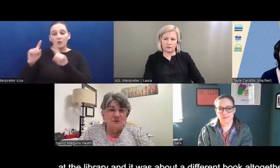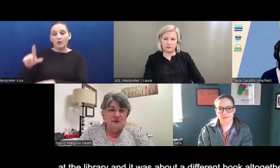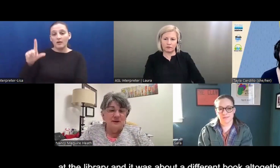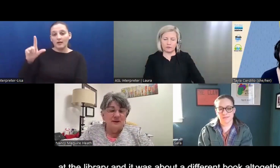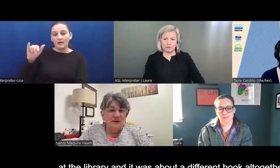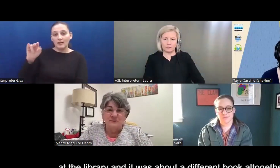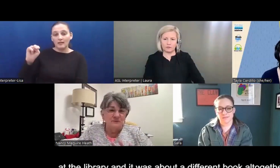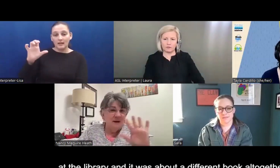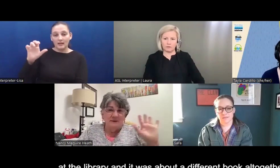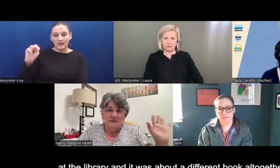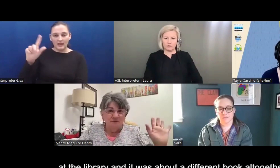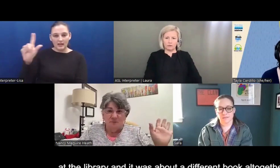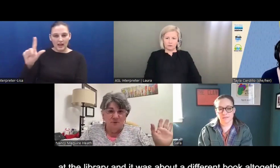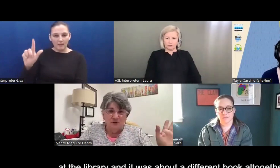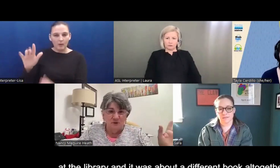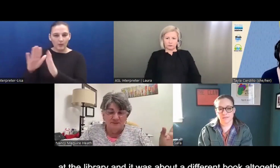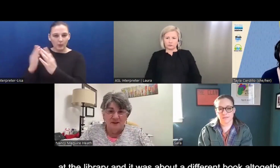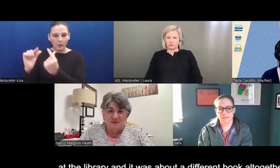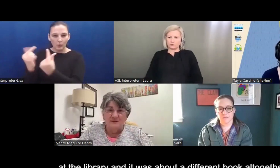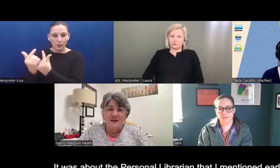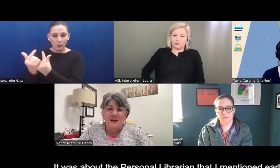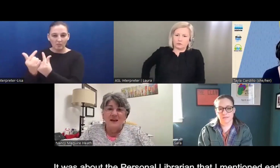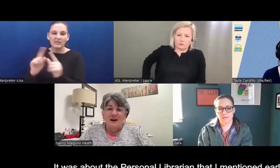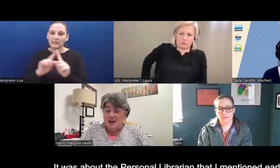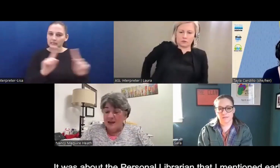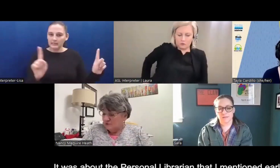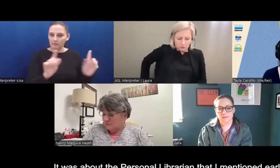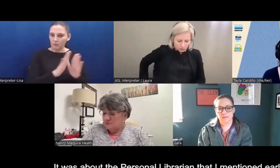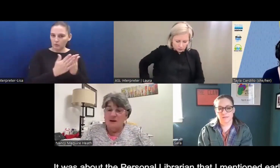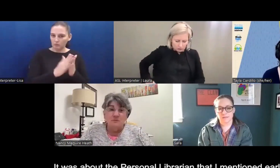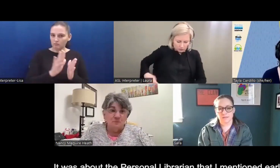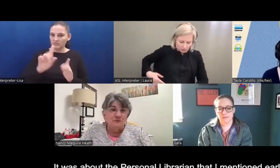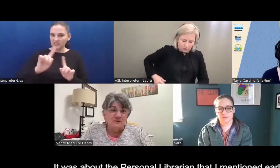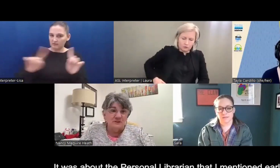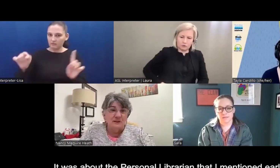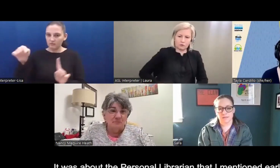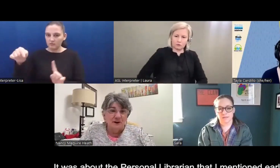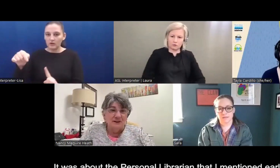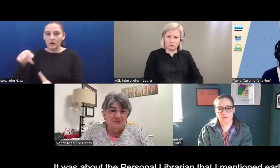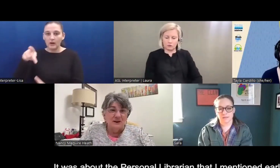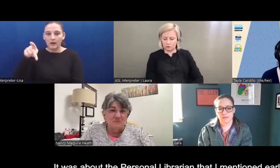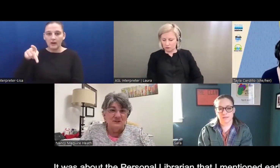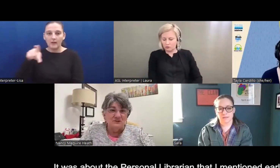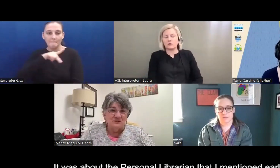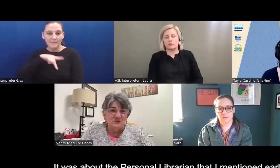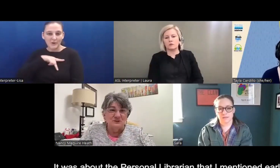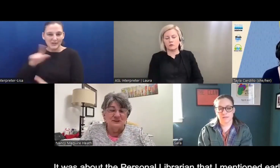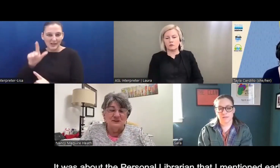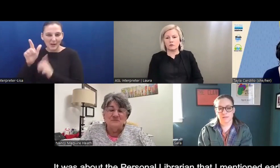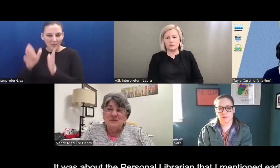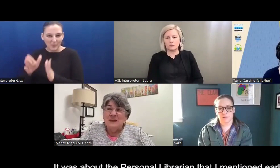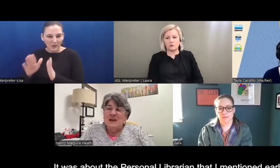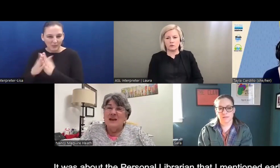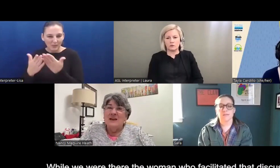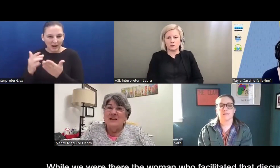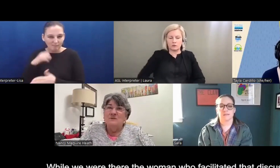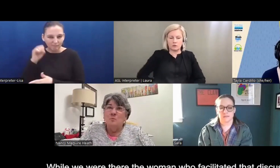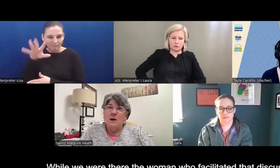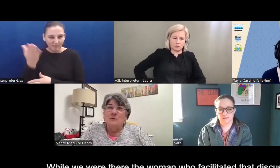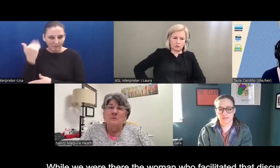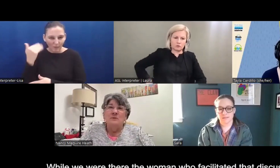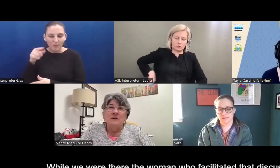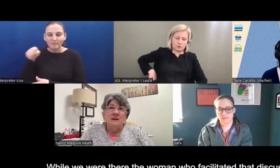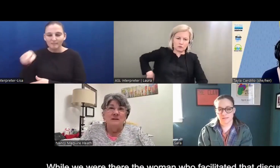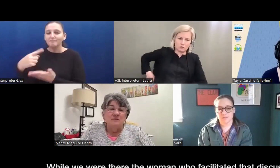library, and it was about a different book altogether. I actually, was about the personal librarian that I mentioned earlier. And